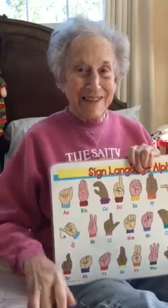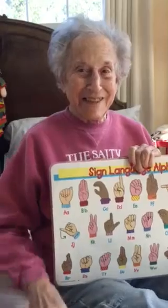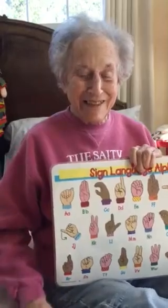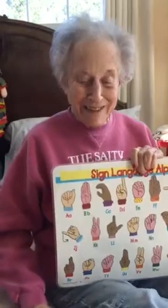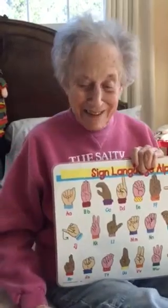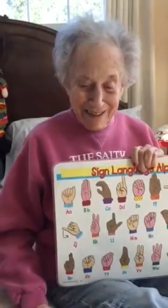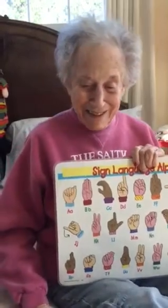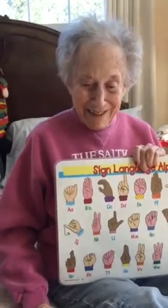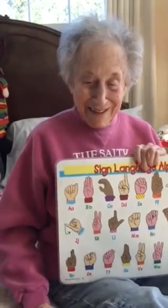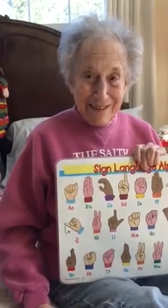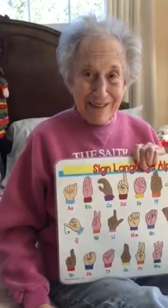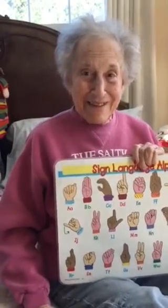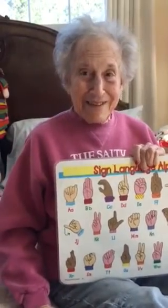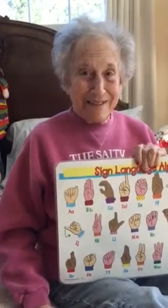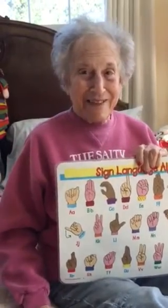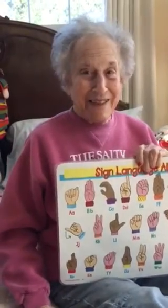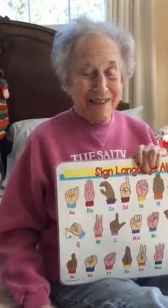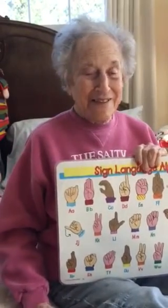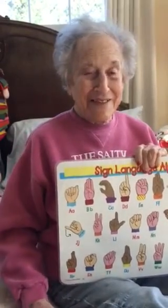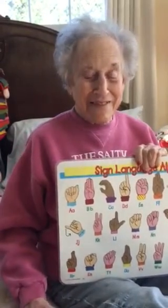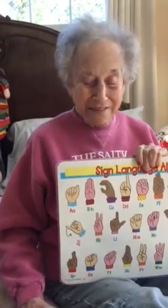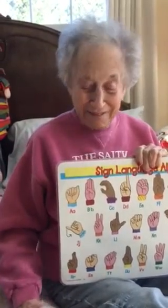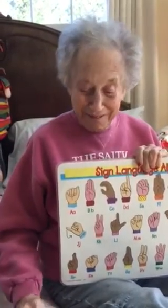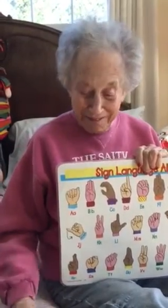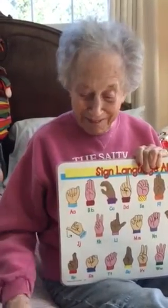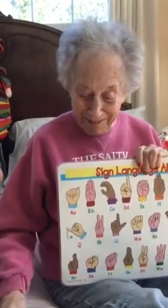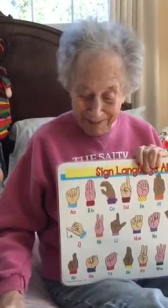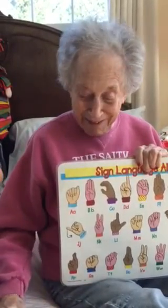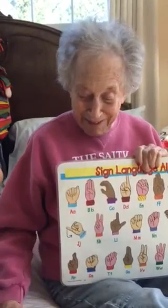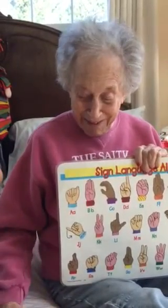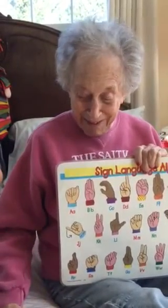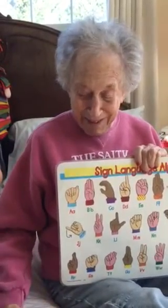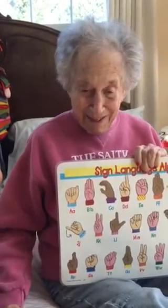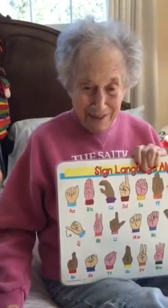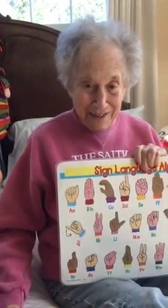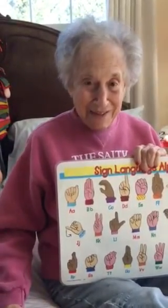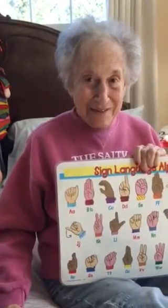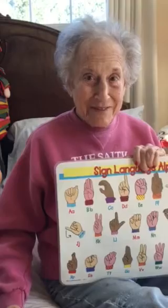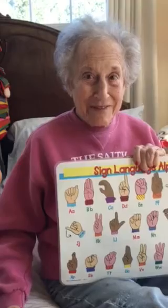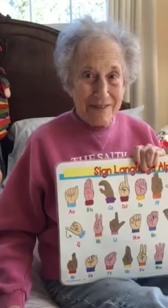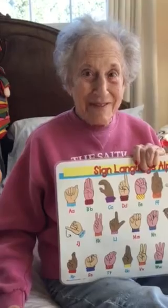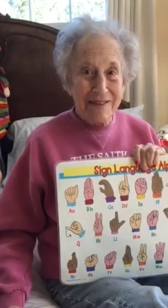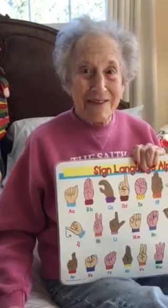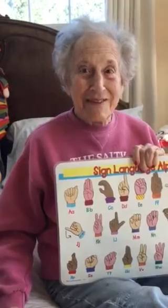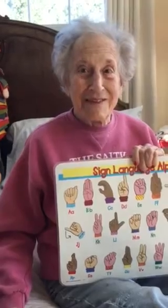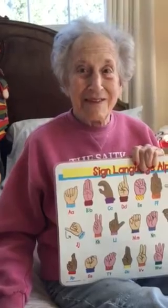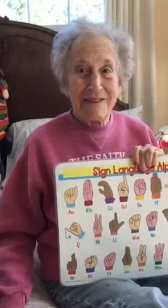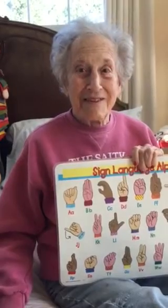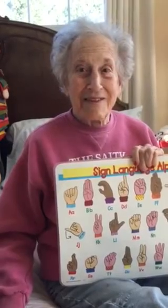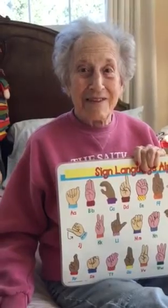Good job. Where did you learn? I don't know. I don't know. What's your favorite part of your room?